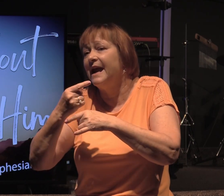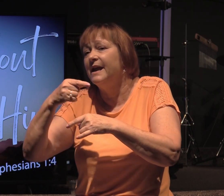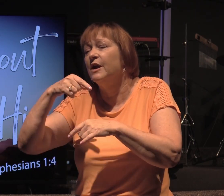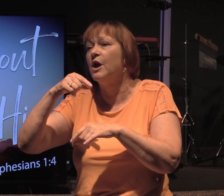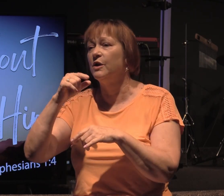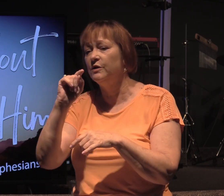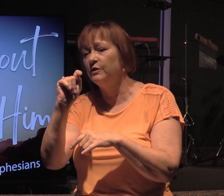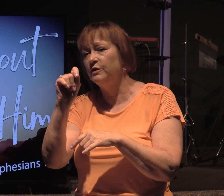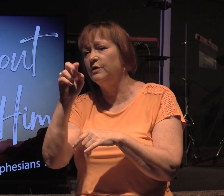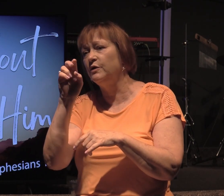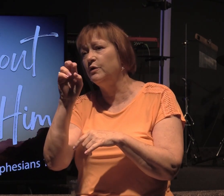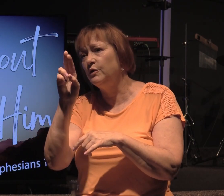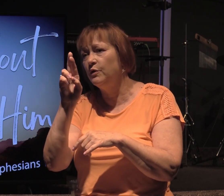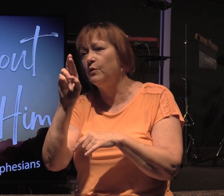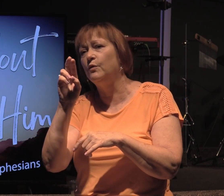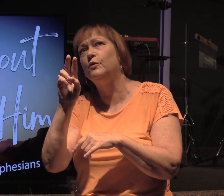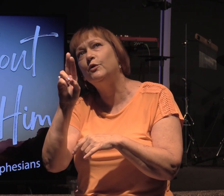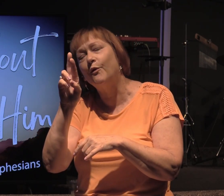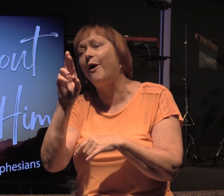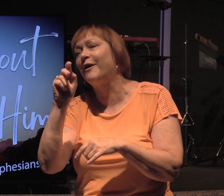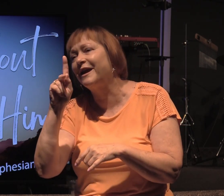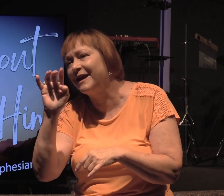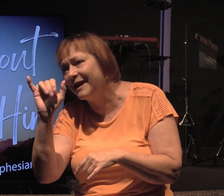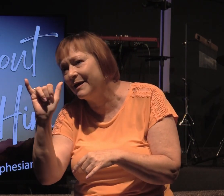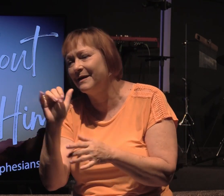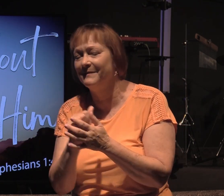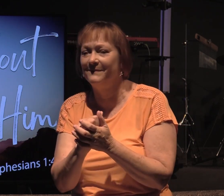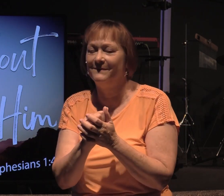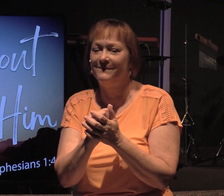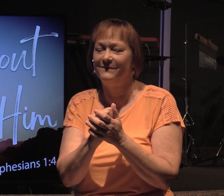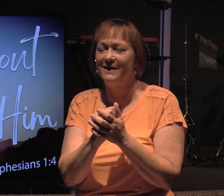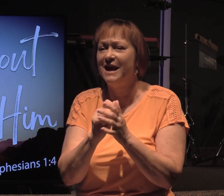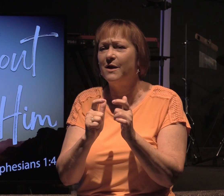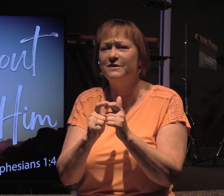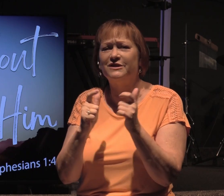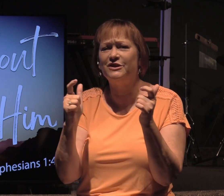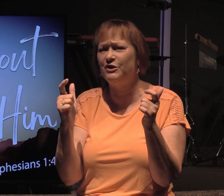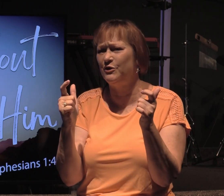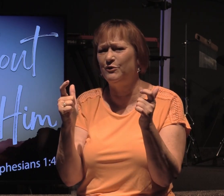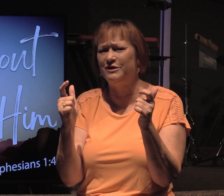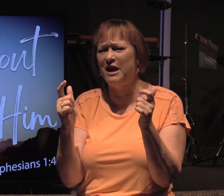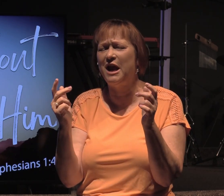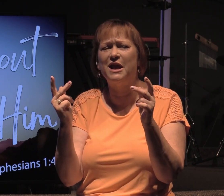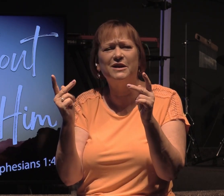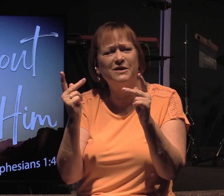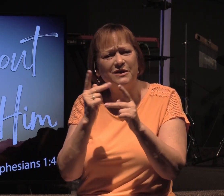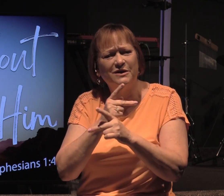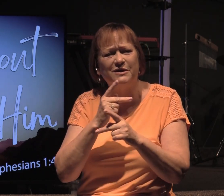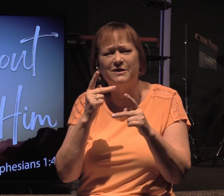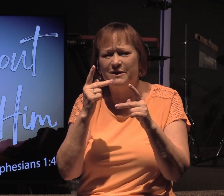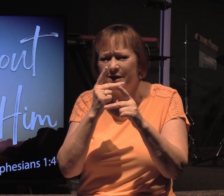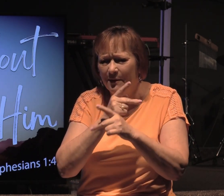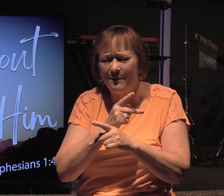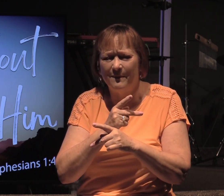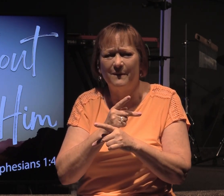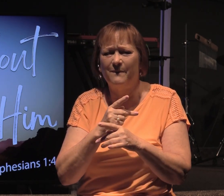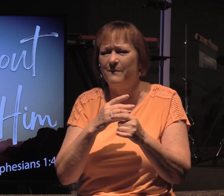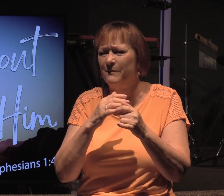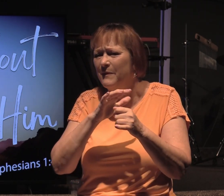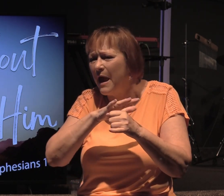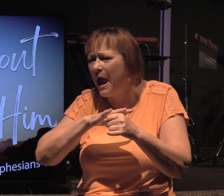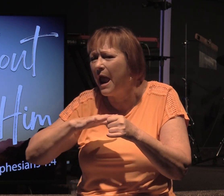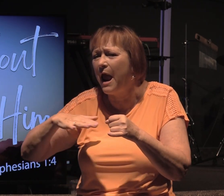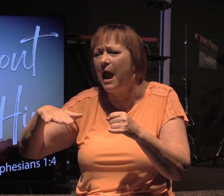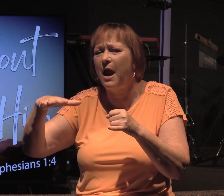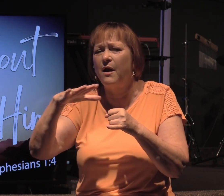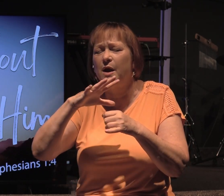and it was so huge, it doubled the dimensions of all the other Greek temples, including